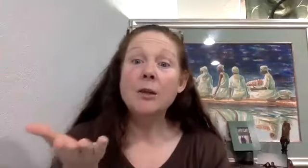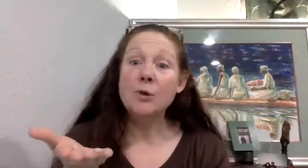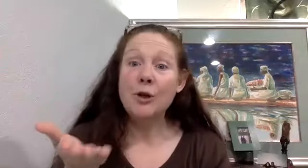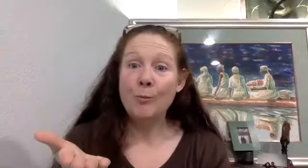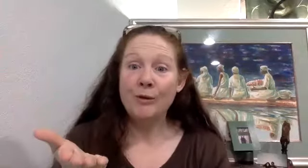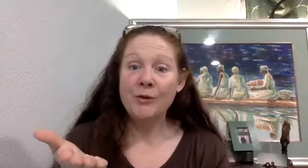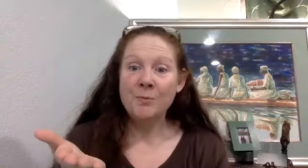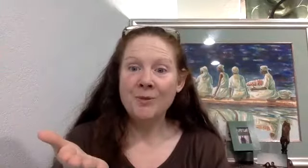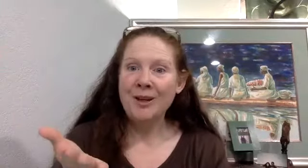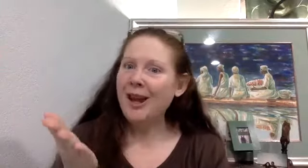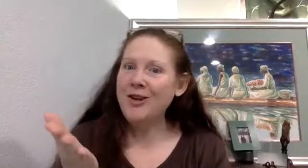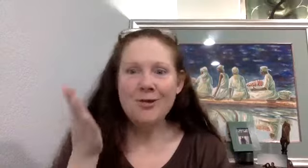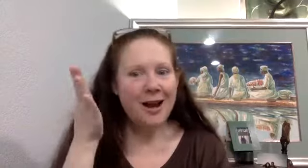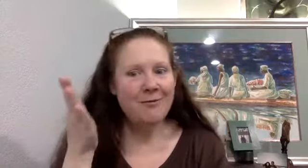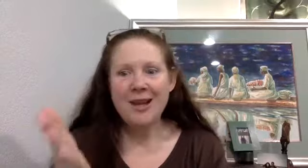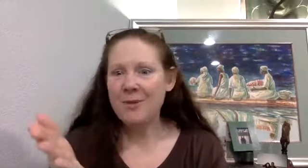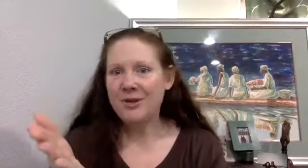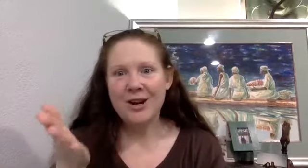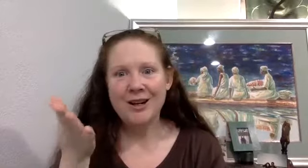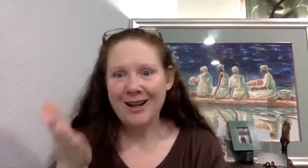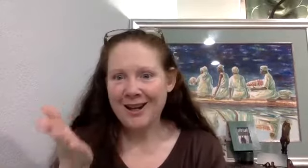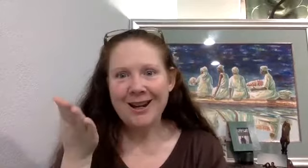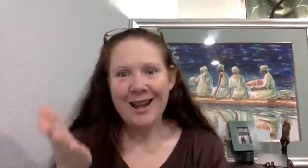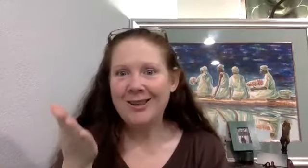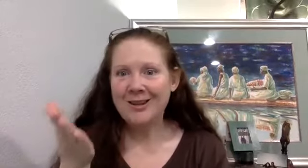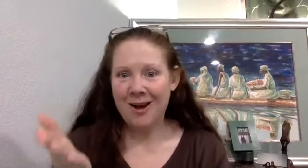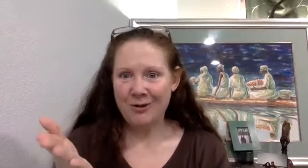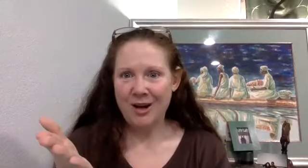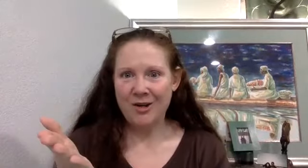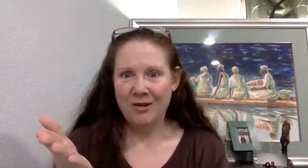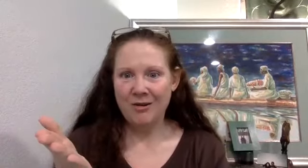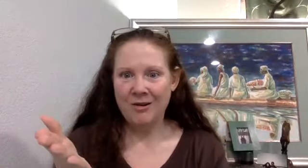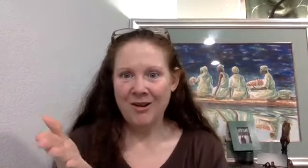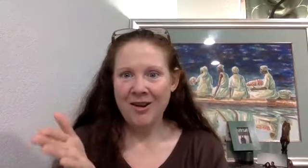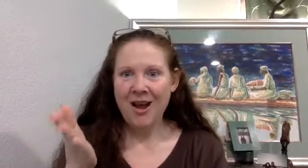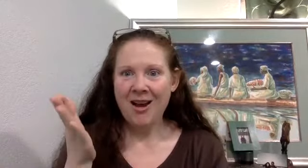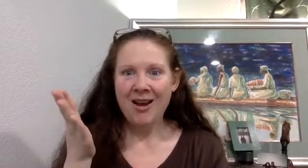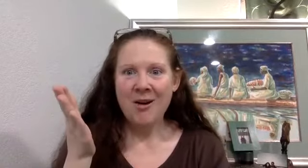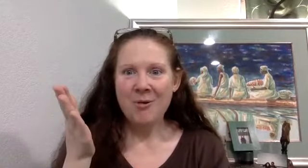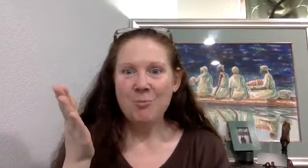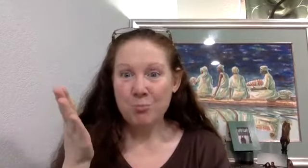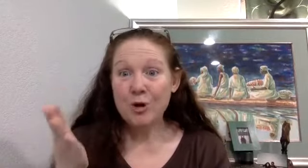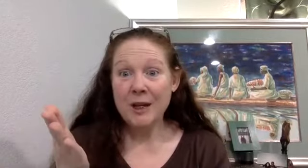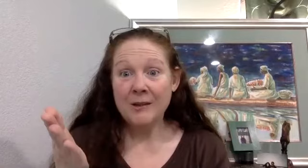as real humans. And you and I have demonstrated again and again in this conversation, brilliance.